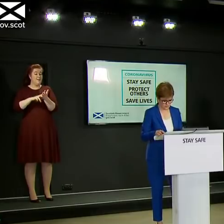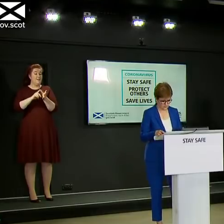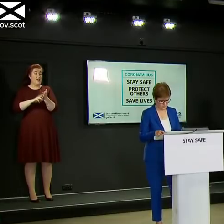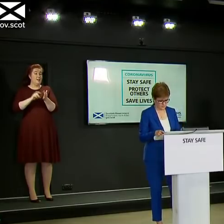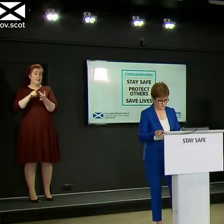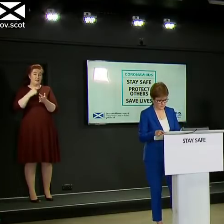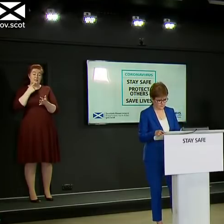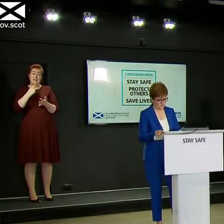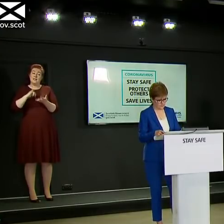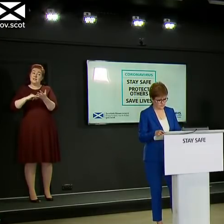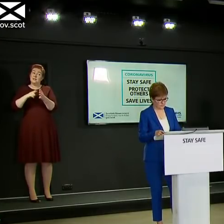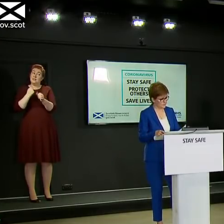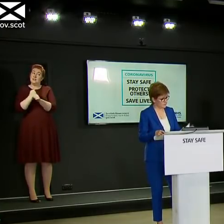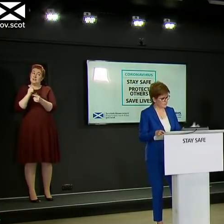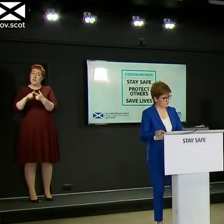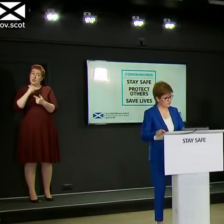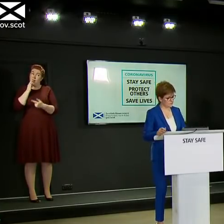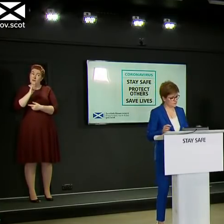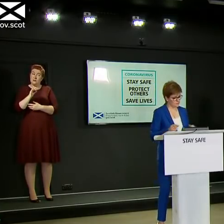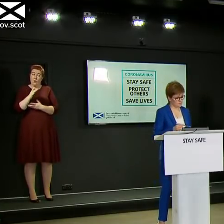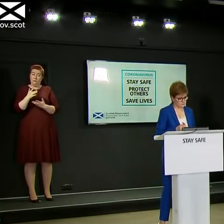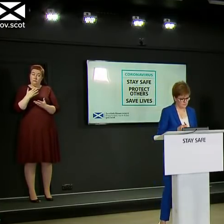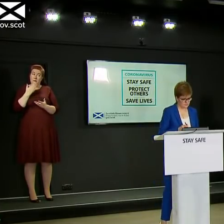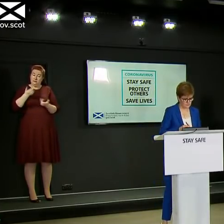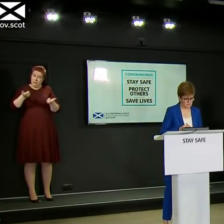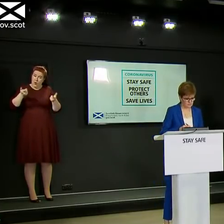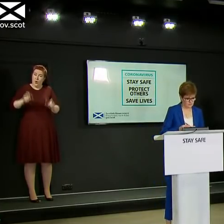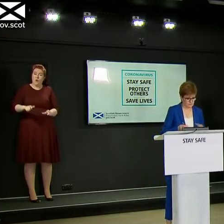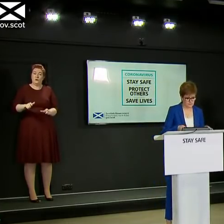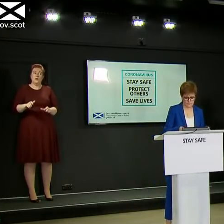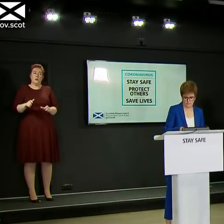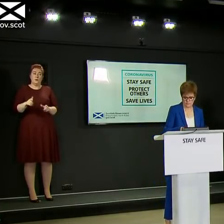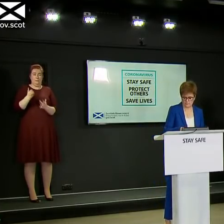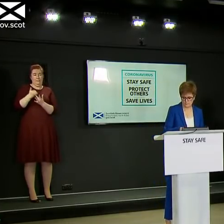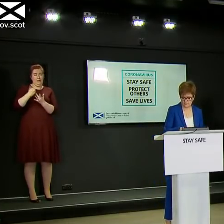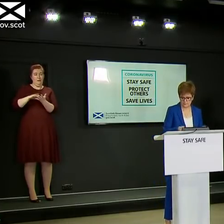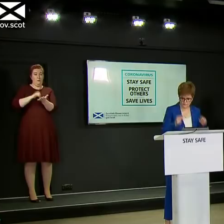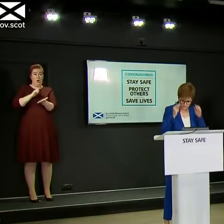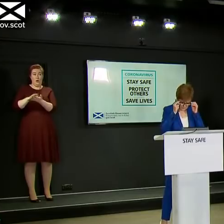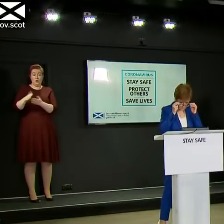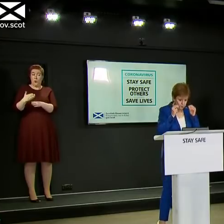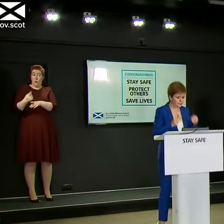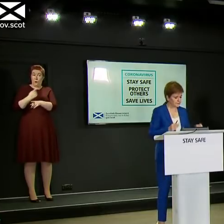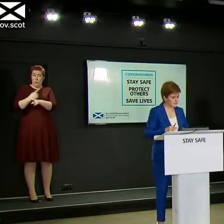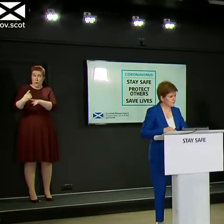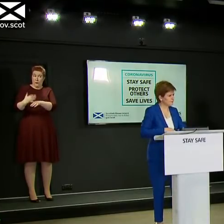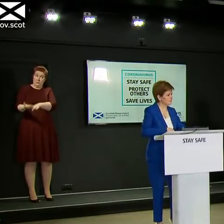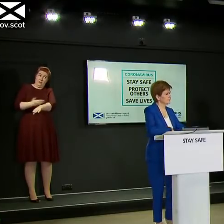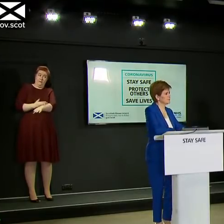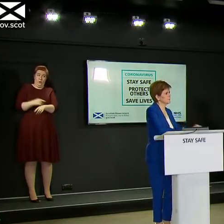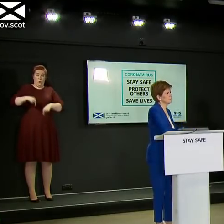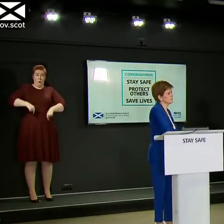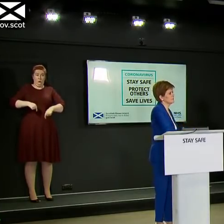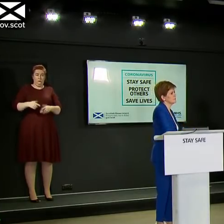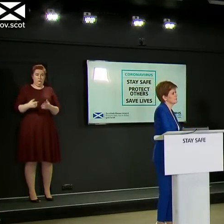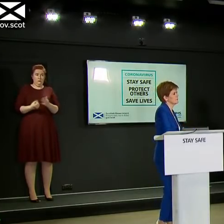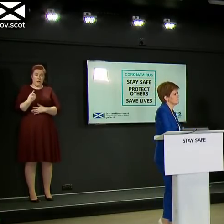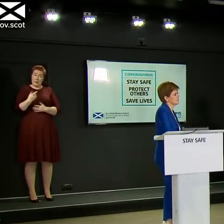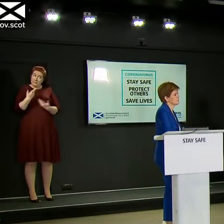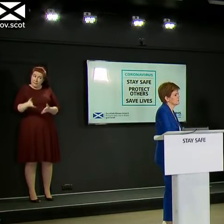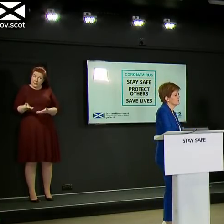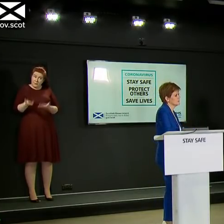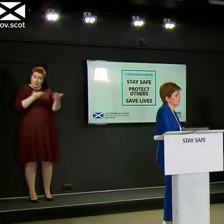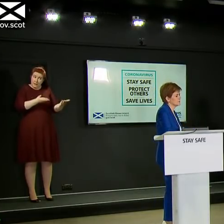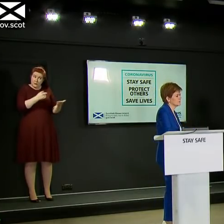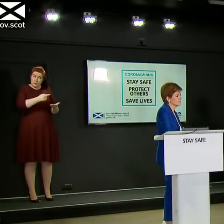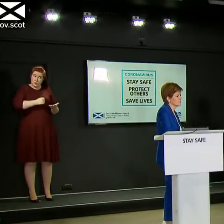mid-March, a week before it was actually introduced here. Can I ask, was that advice passed on to the Scottish Government by you or your